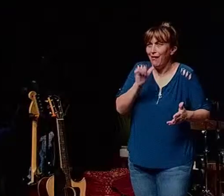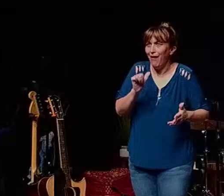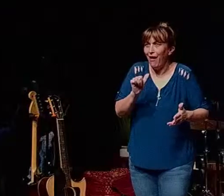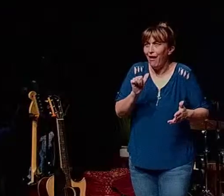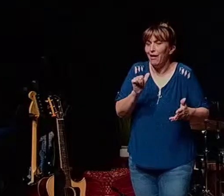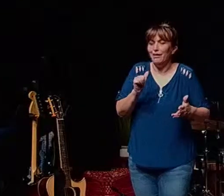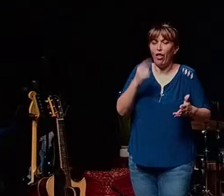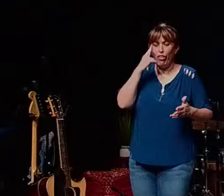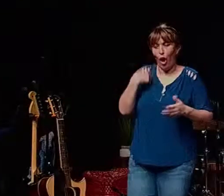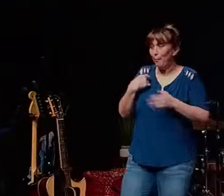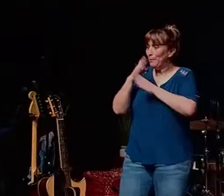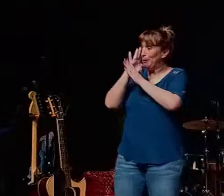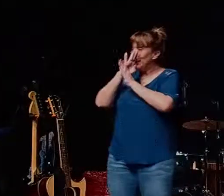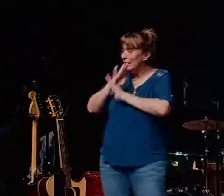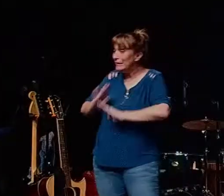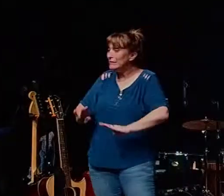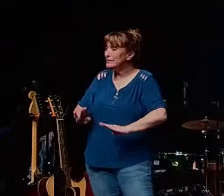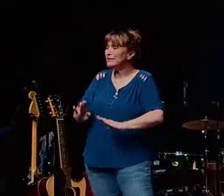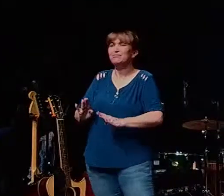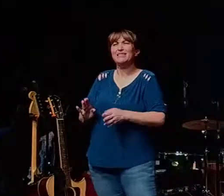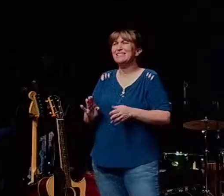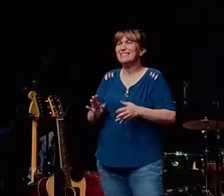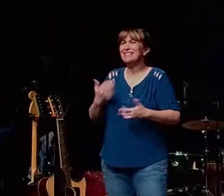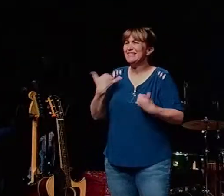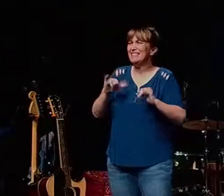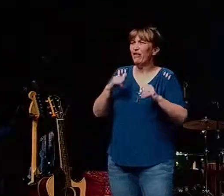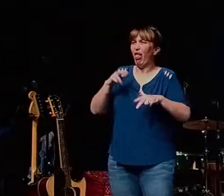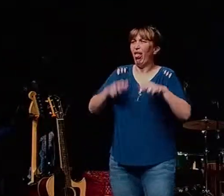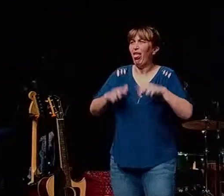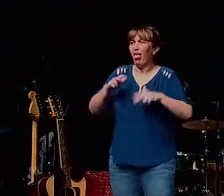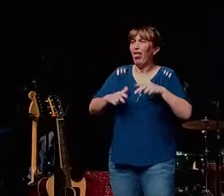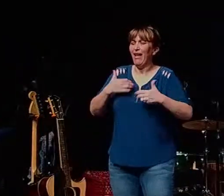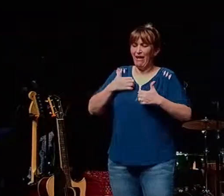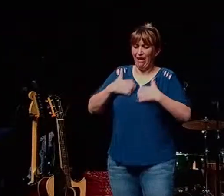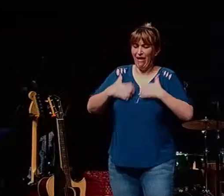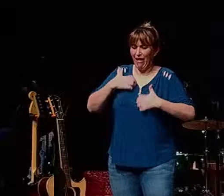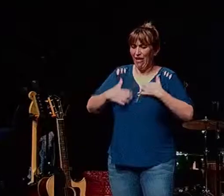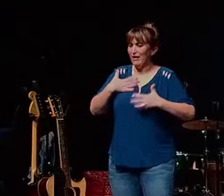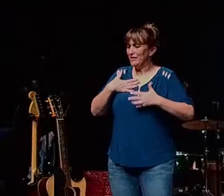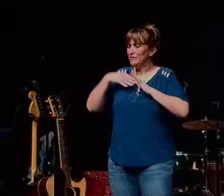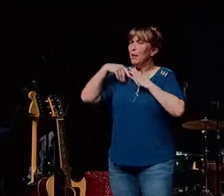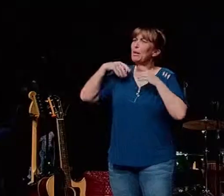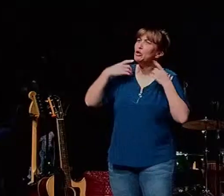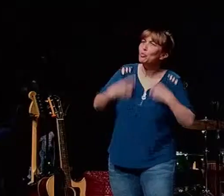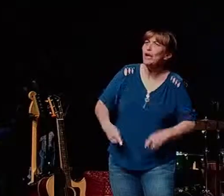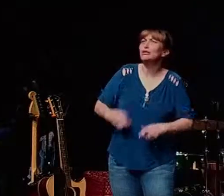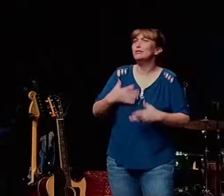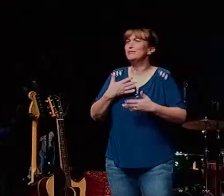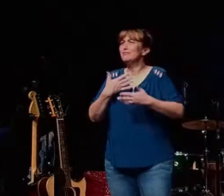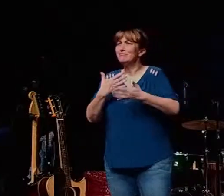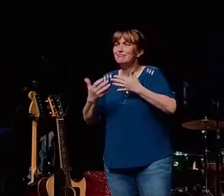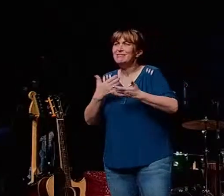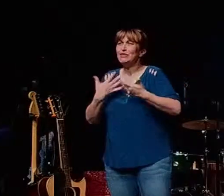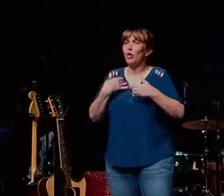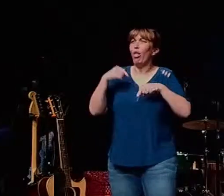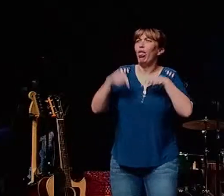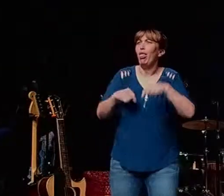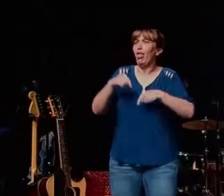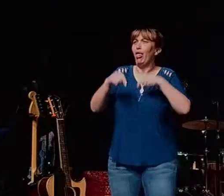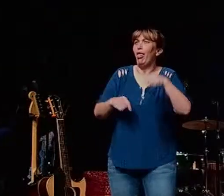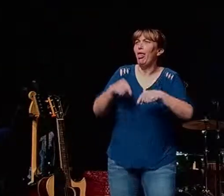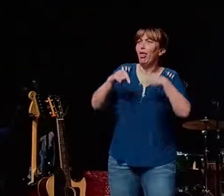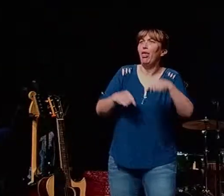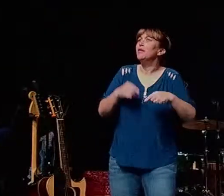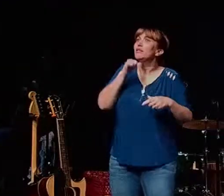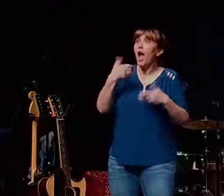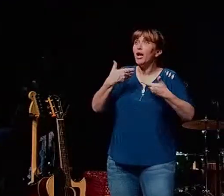would experience would be of one kind but you still feel this anxiety and angst and depression perhaps you know all kinds of stuff so you're limping and you're not